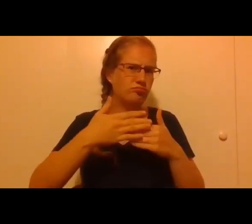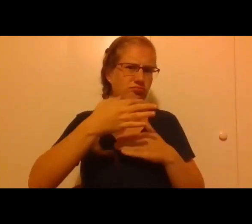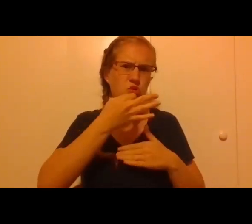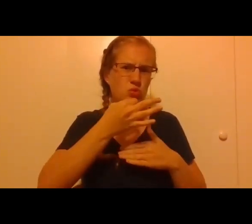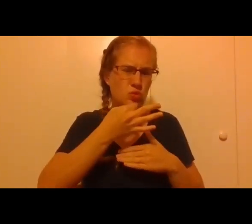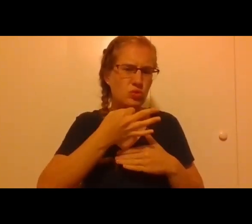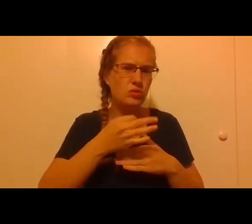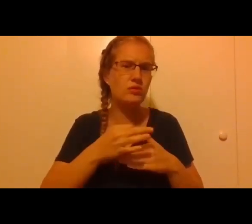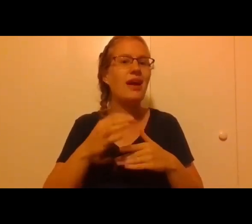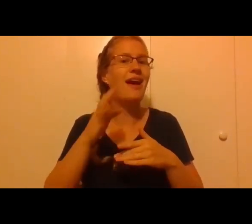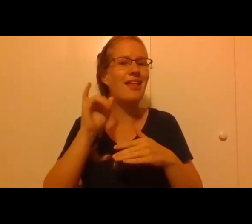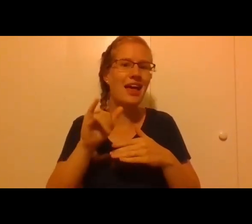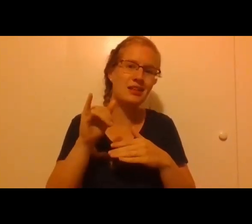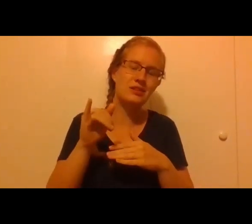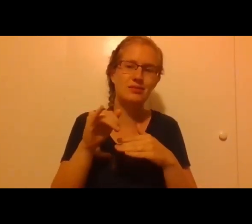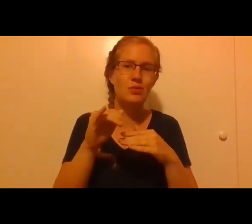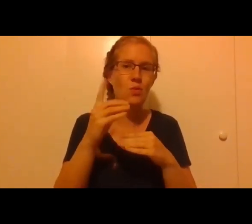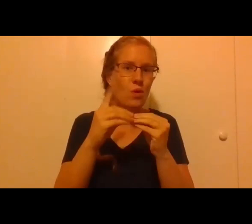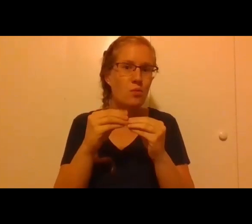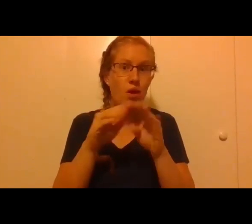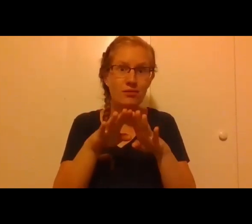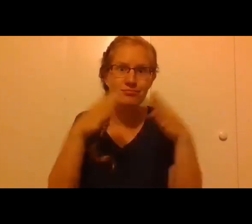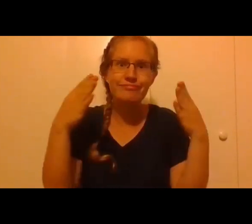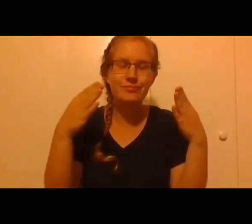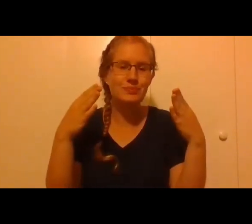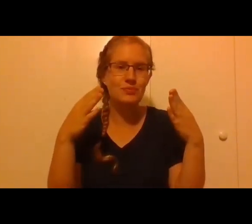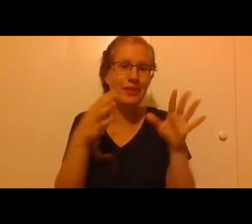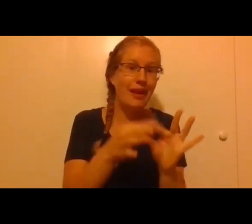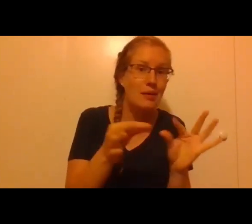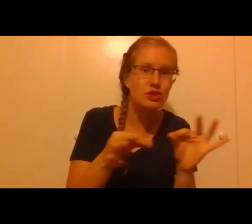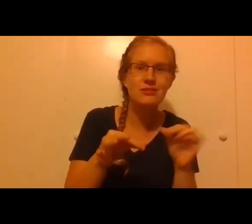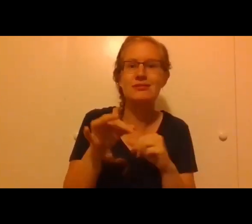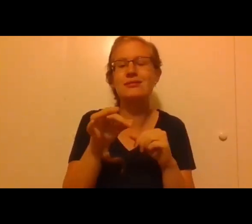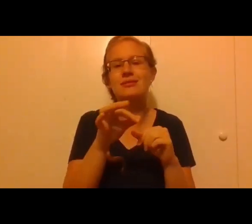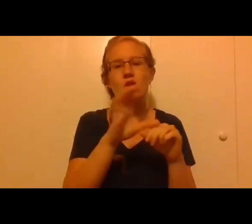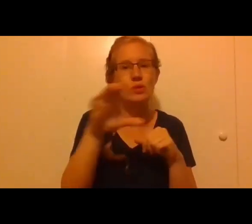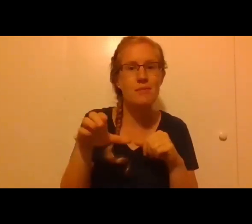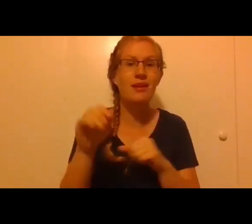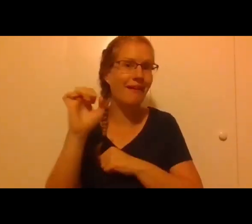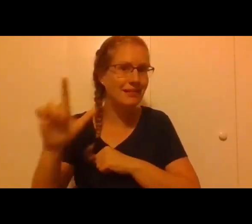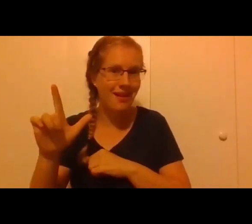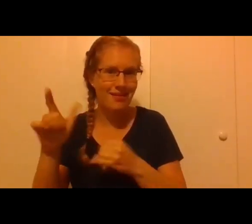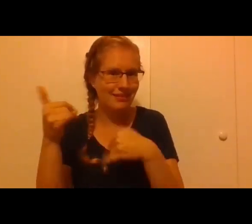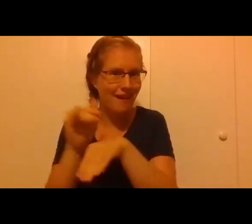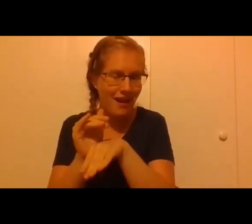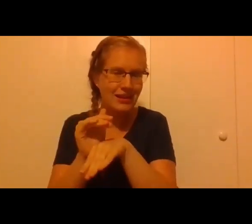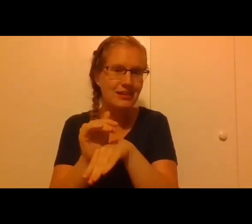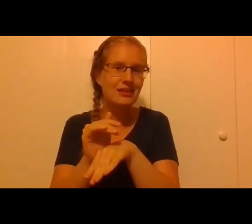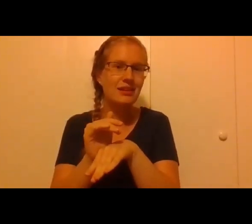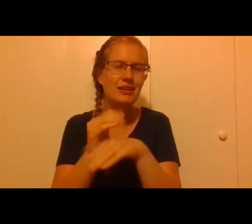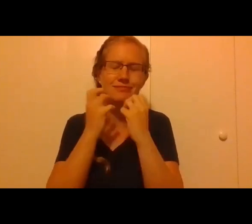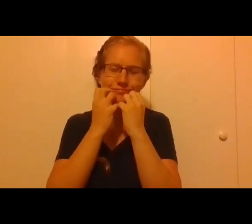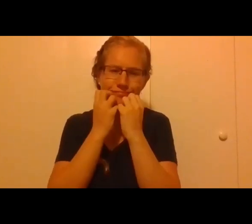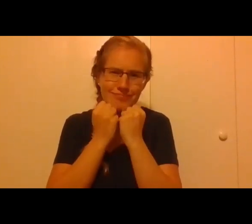open one more door. These captions and the ASL that are featured today are near and